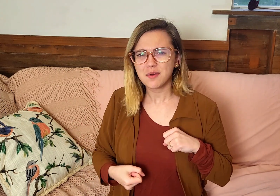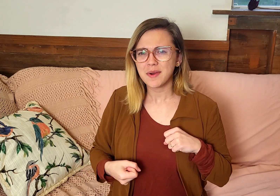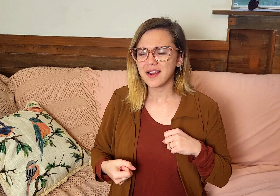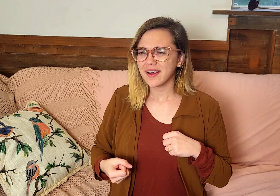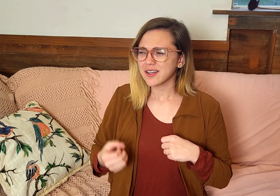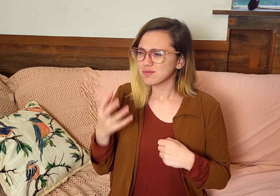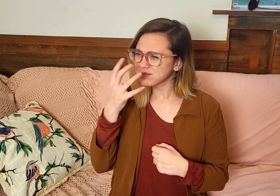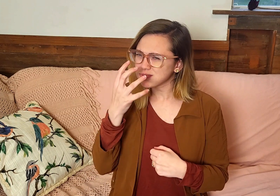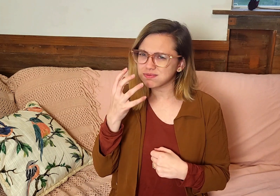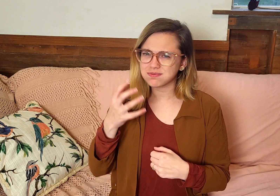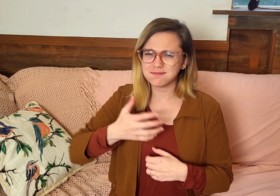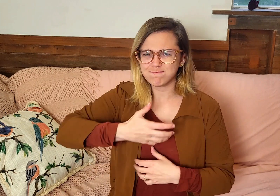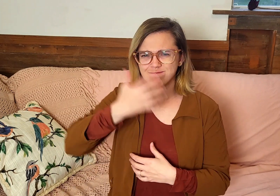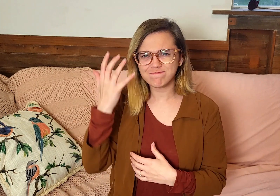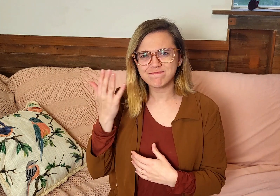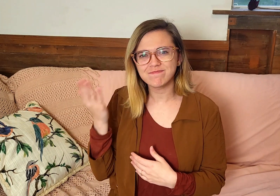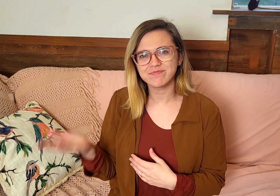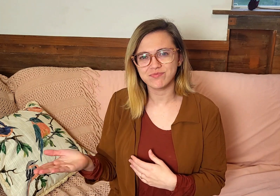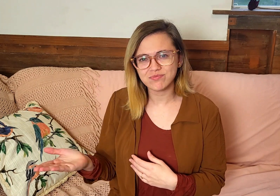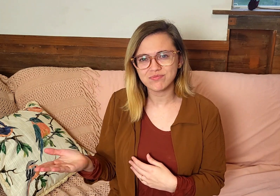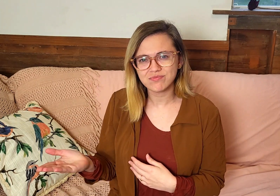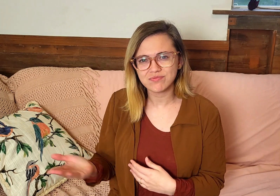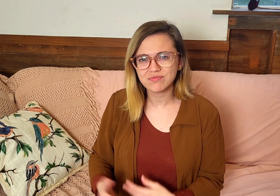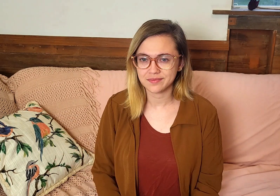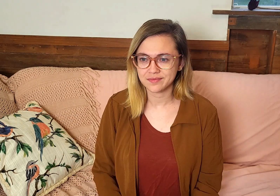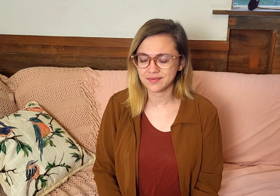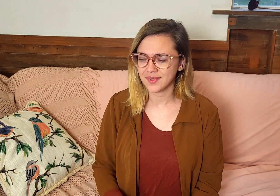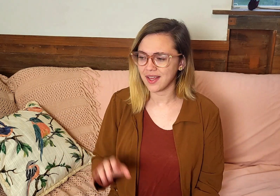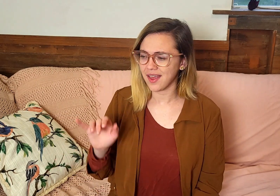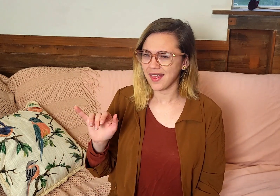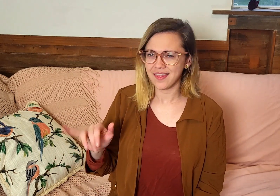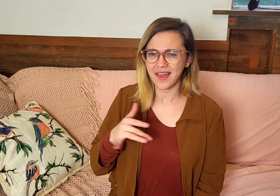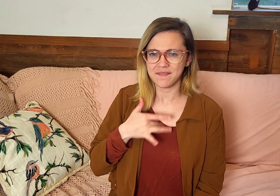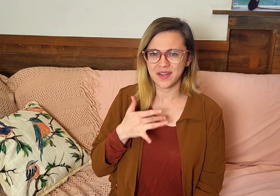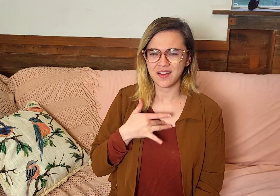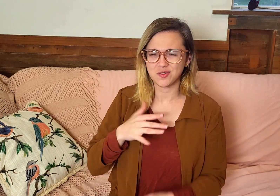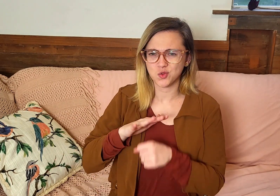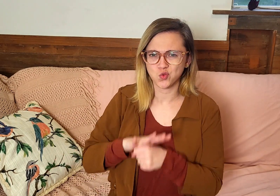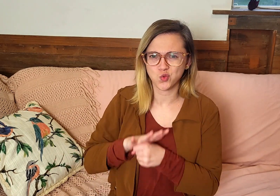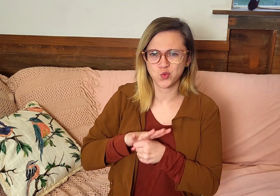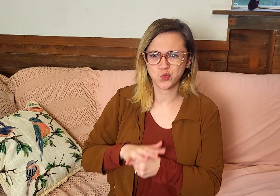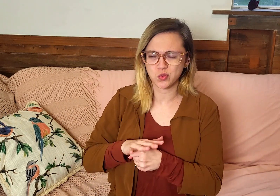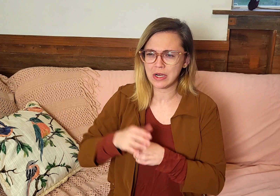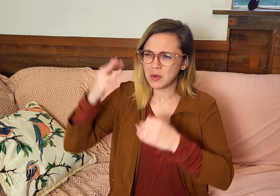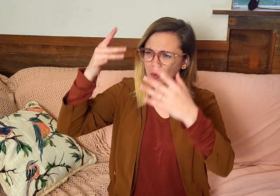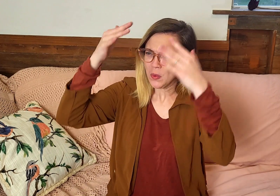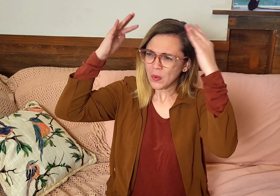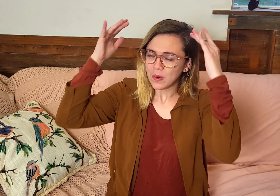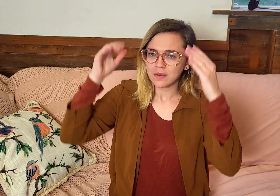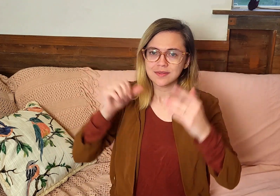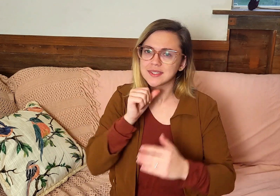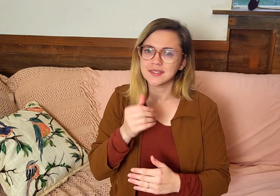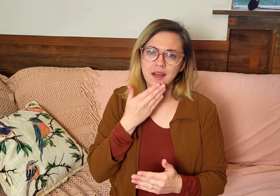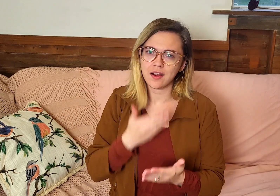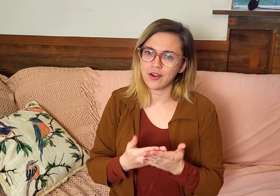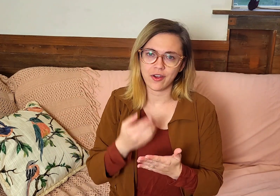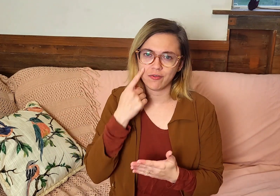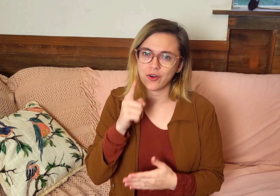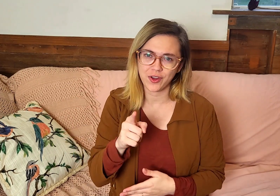sad and heartbreaking and a lot of angry and frustrating things on there. And it can cause you to feel stressed and overwhelmed.